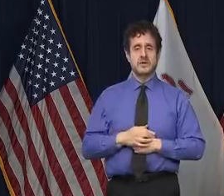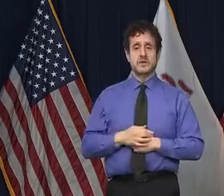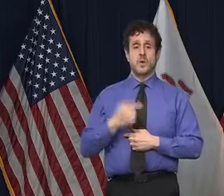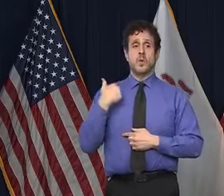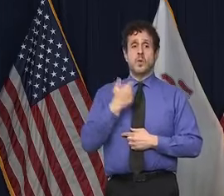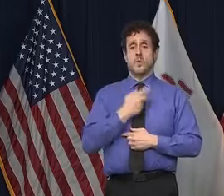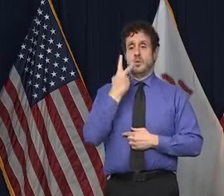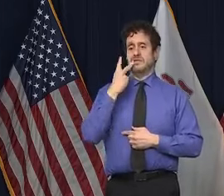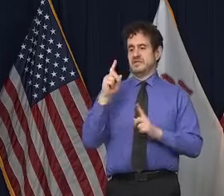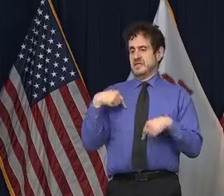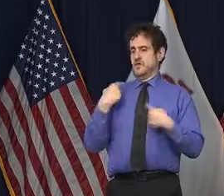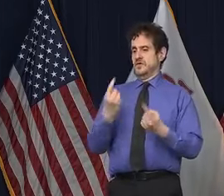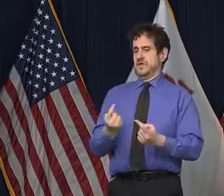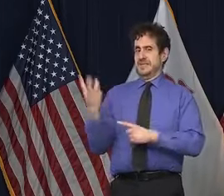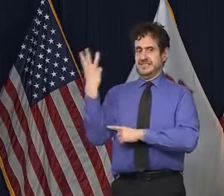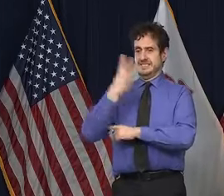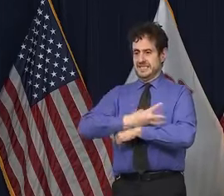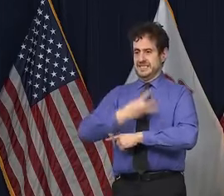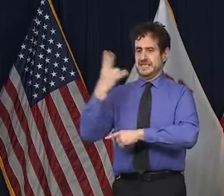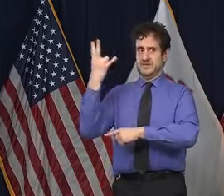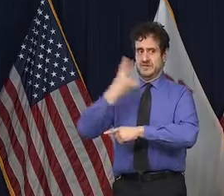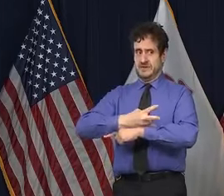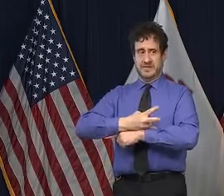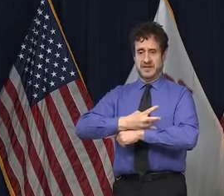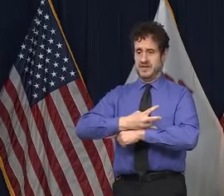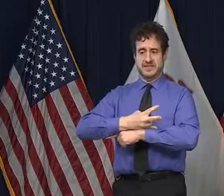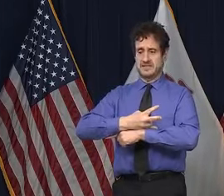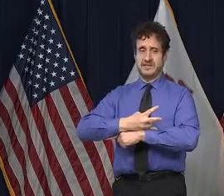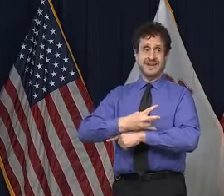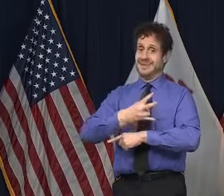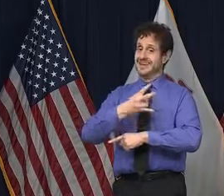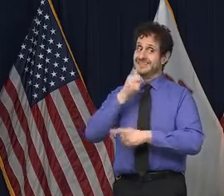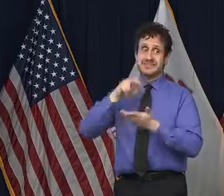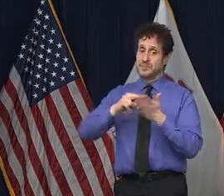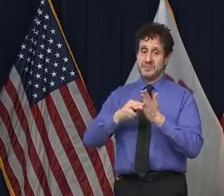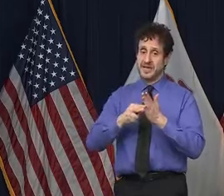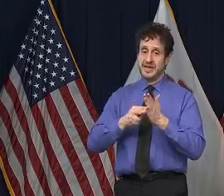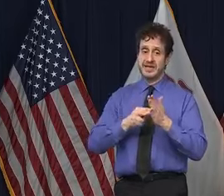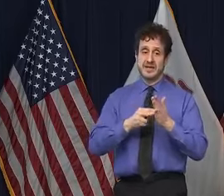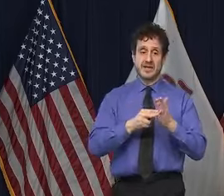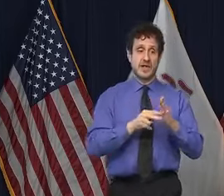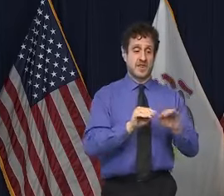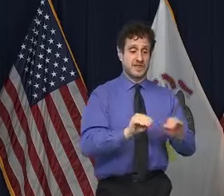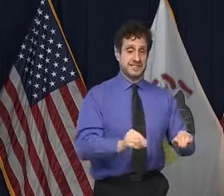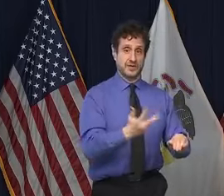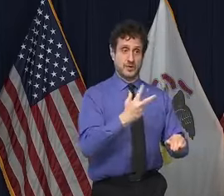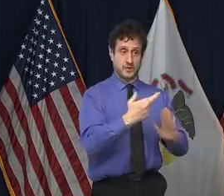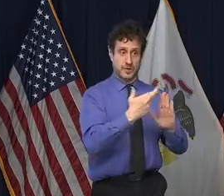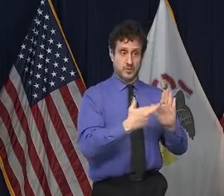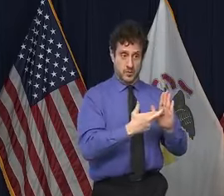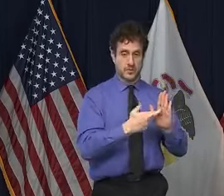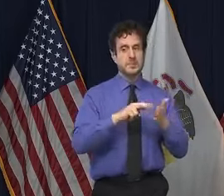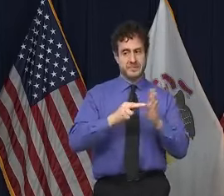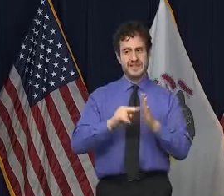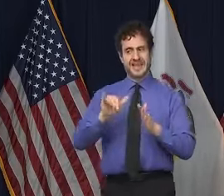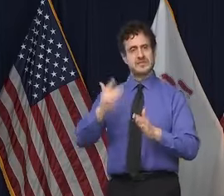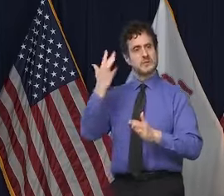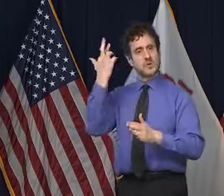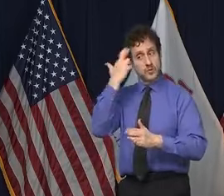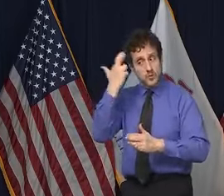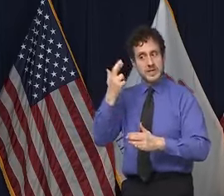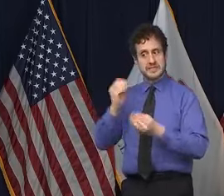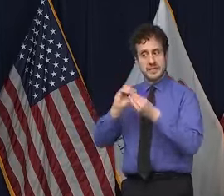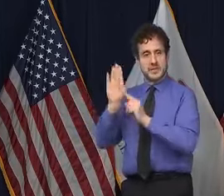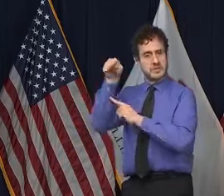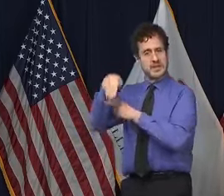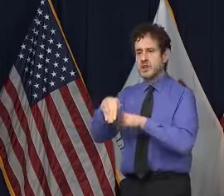seen over the last six days or seven days is not a result necessarily of tier three. It's actually a result of tier two and tier